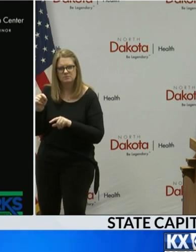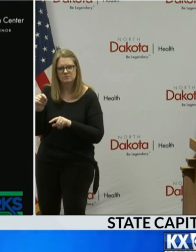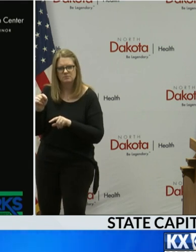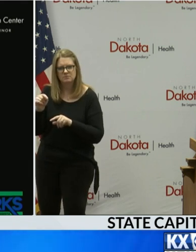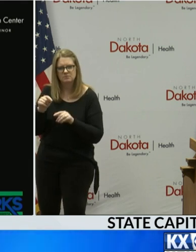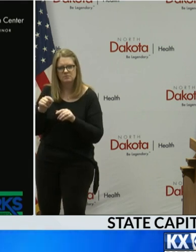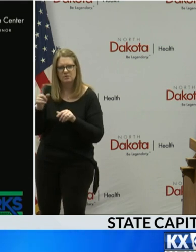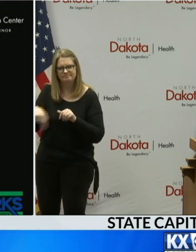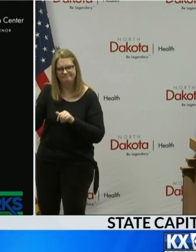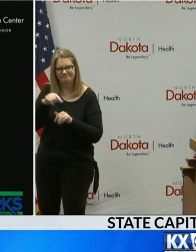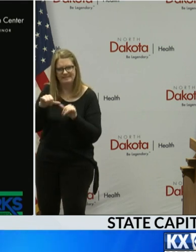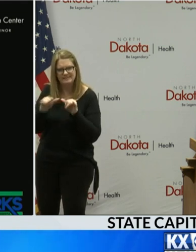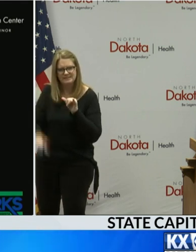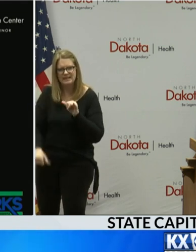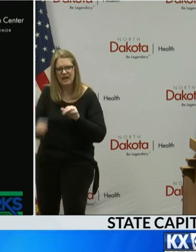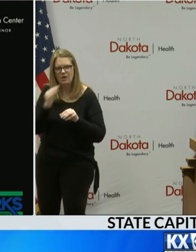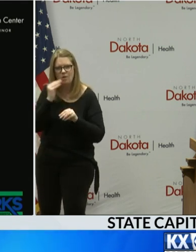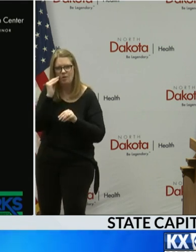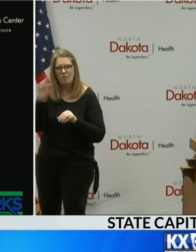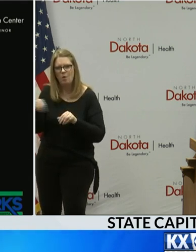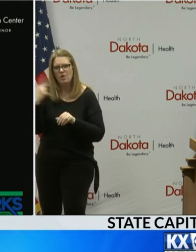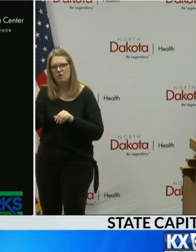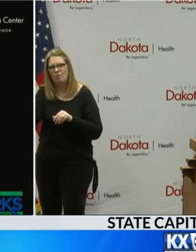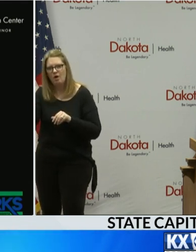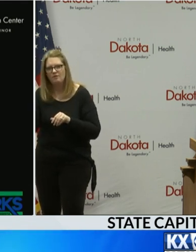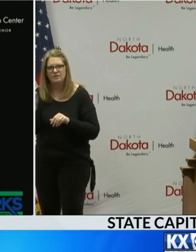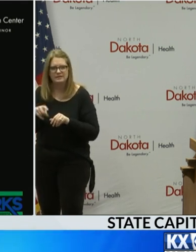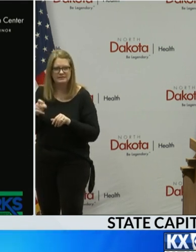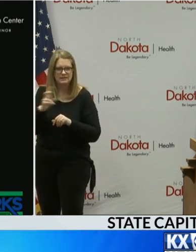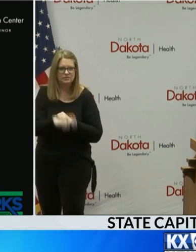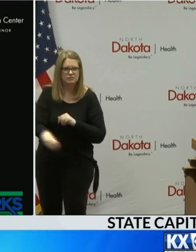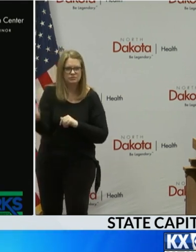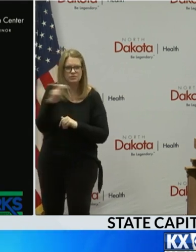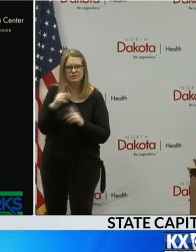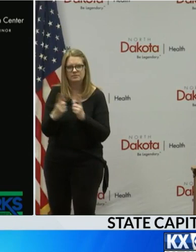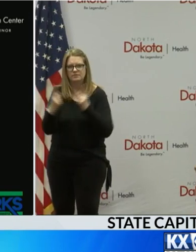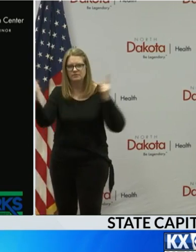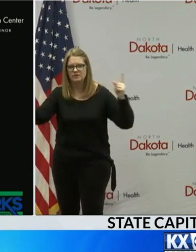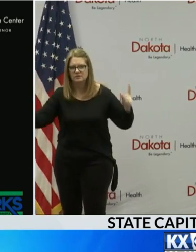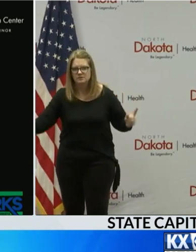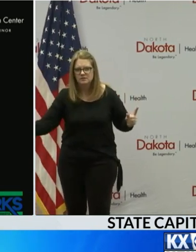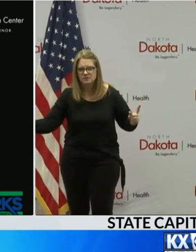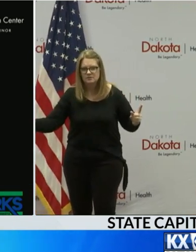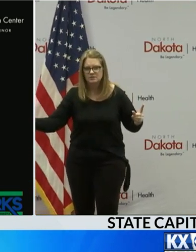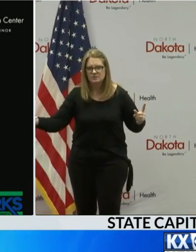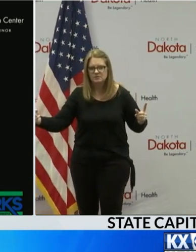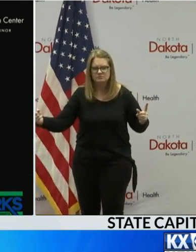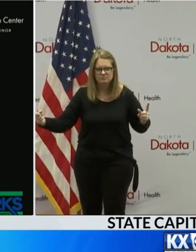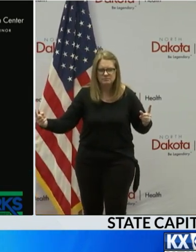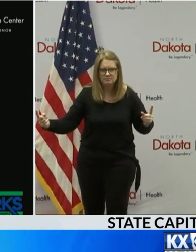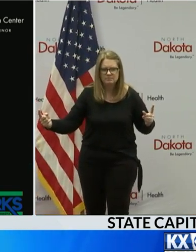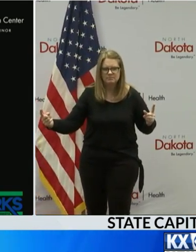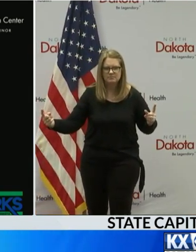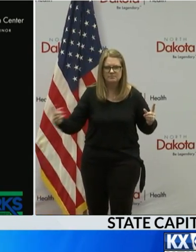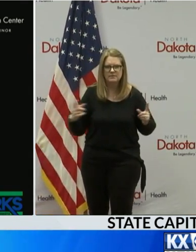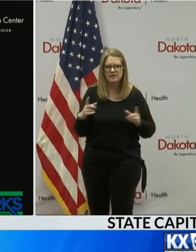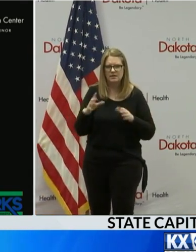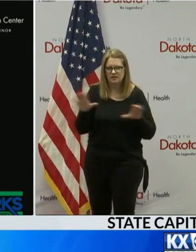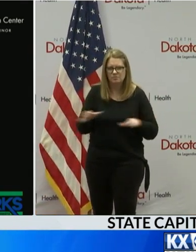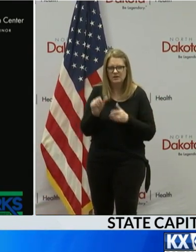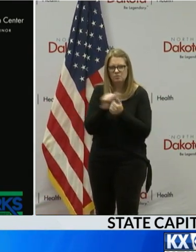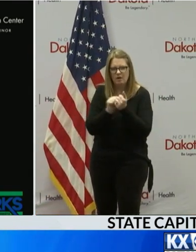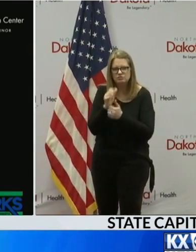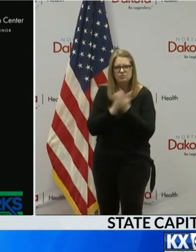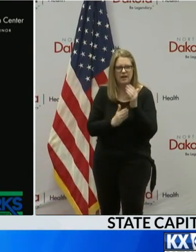home, only go out for essential trips, practice physical distancing, stand at the best frequently used services, and practice good hygiene.